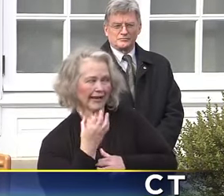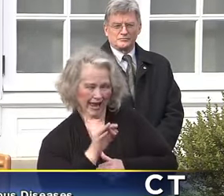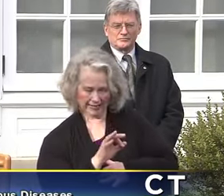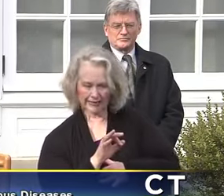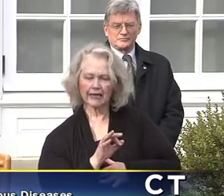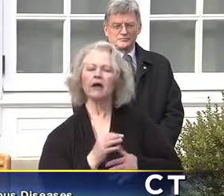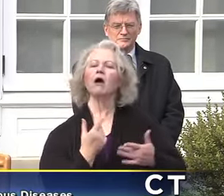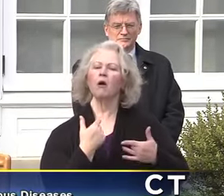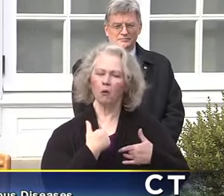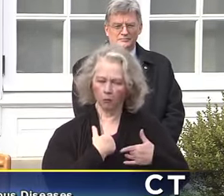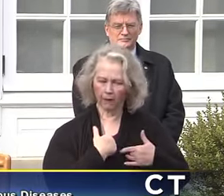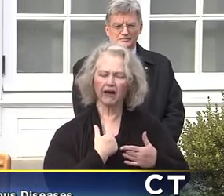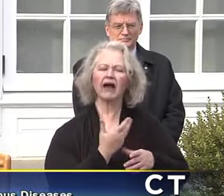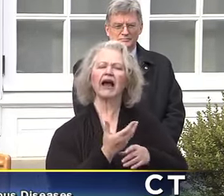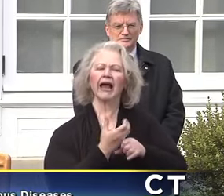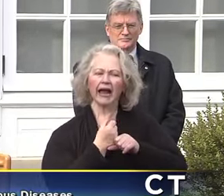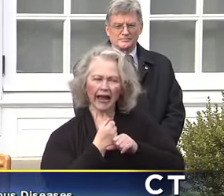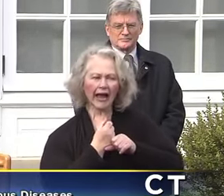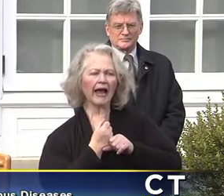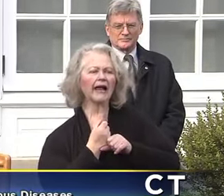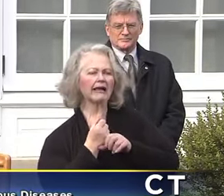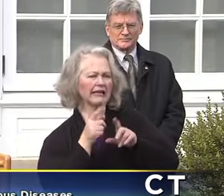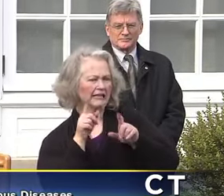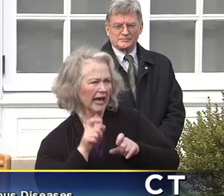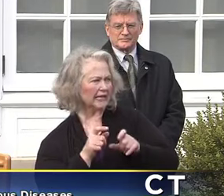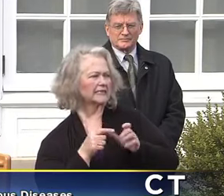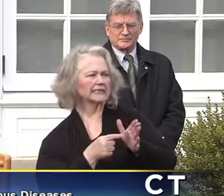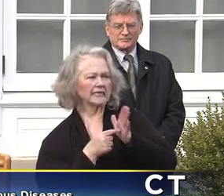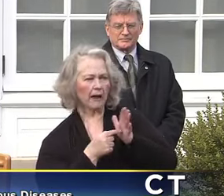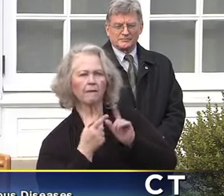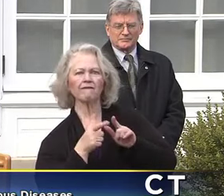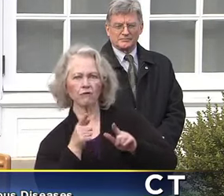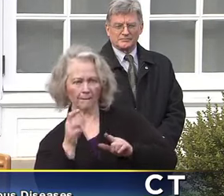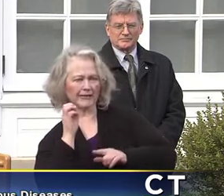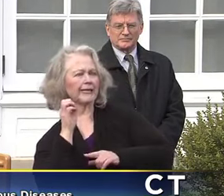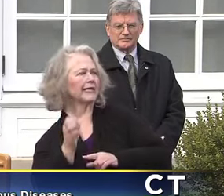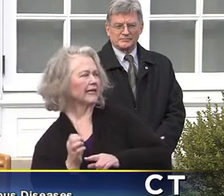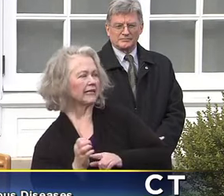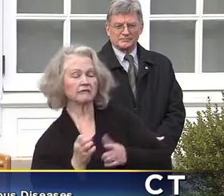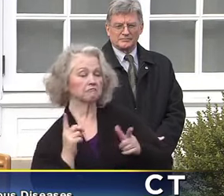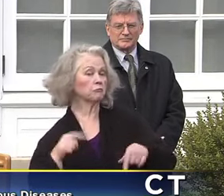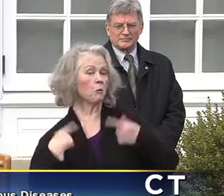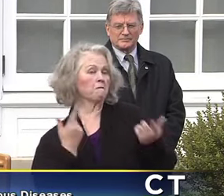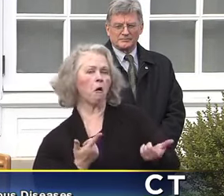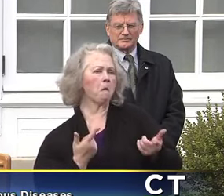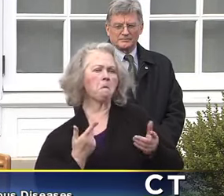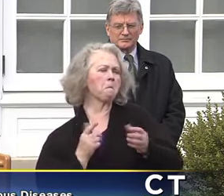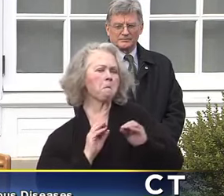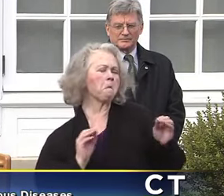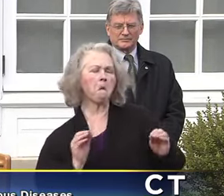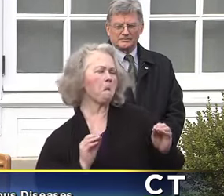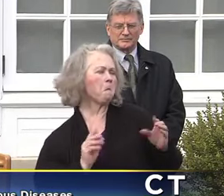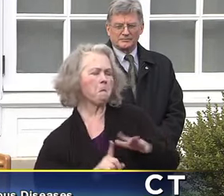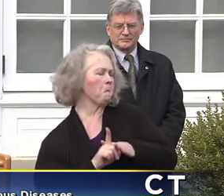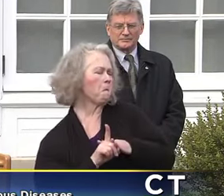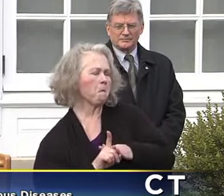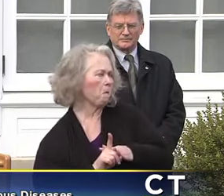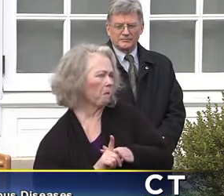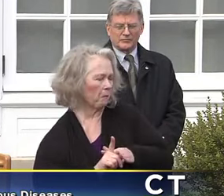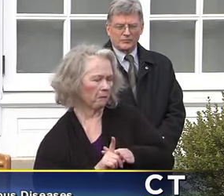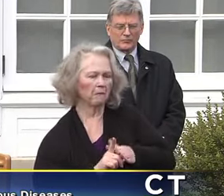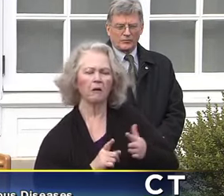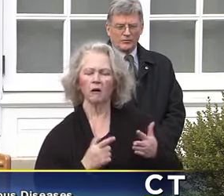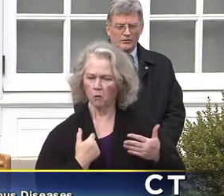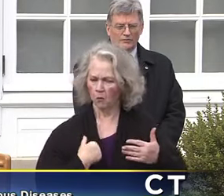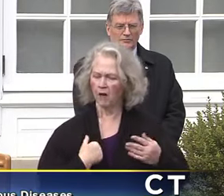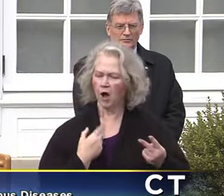getting samples submitted from the eastern part of the state, and they have all been negative. I mean, all of us are